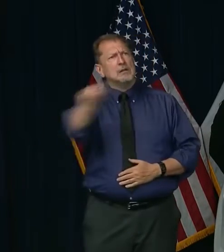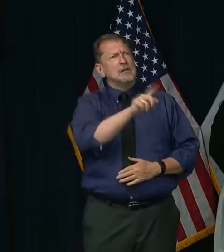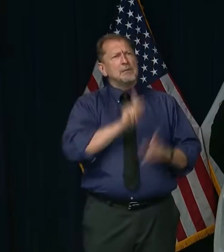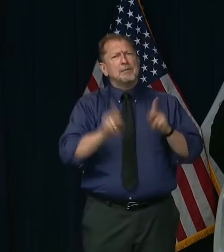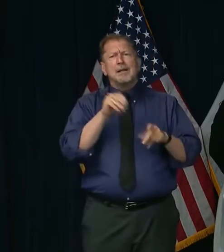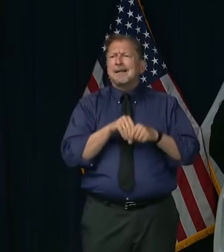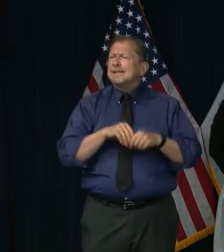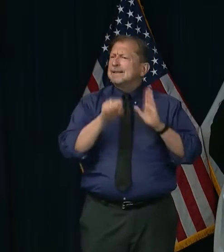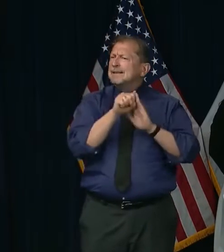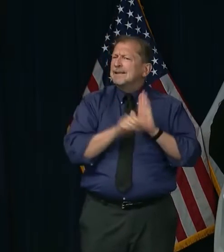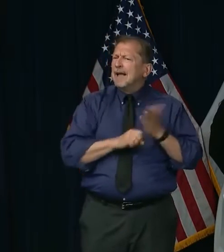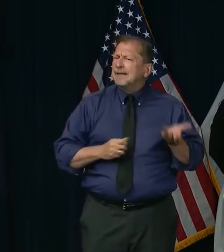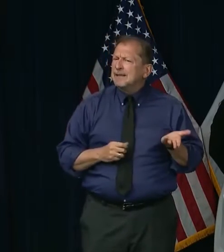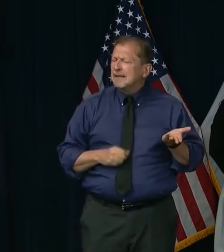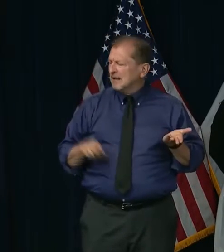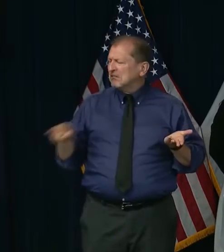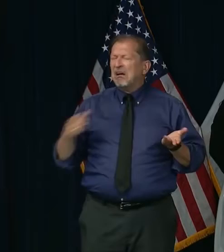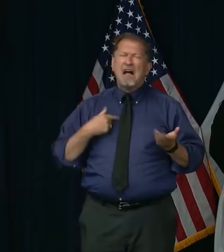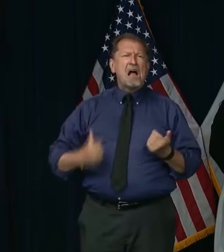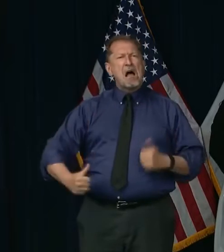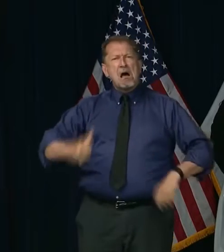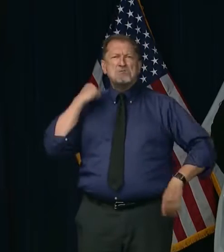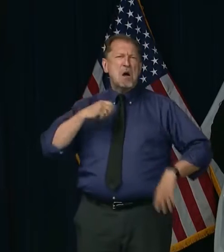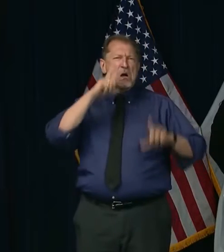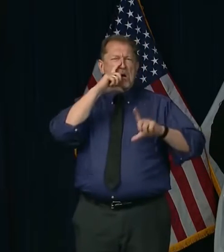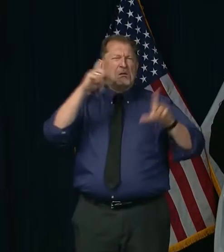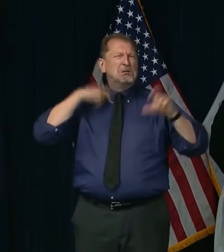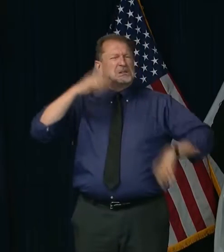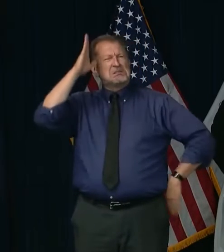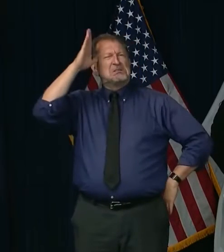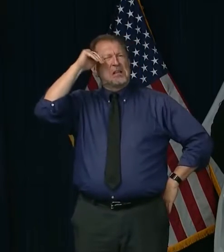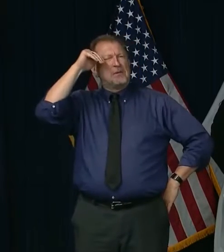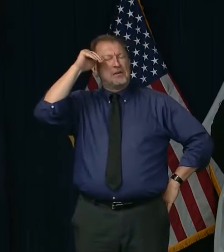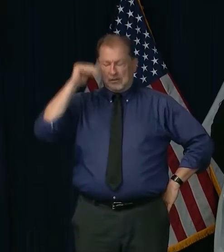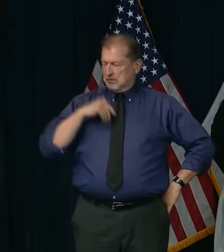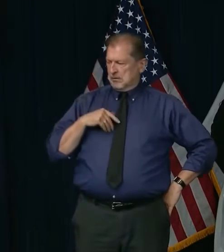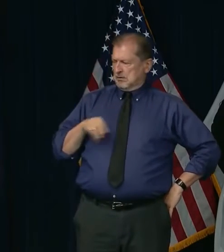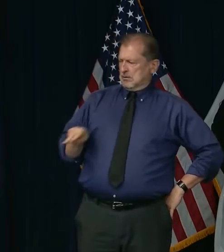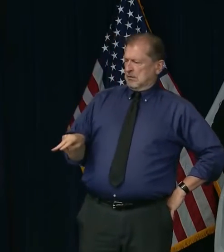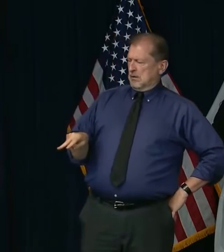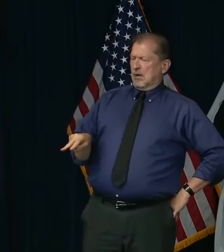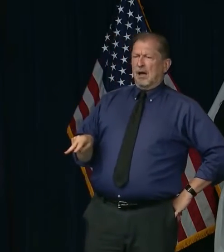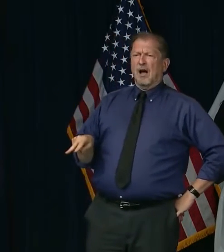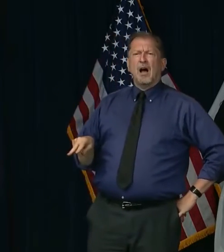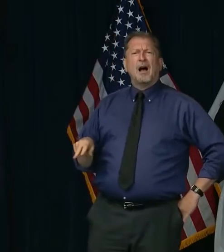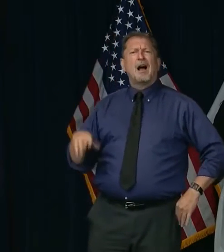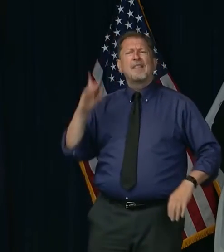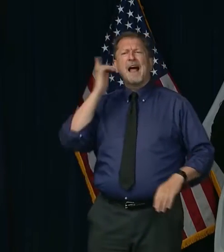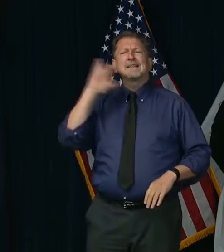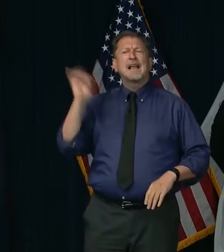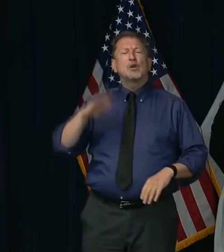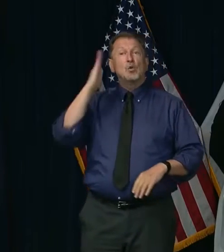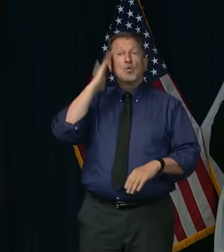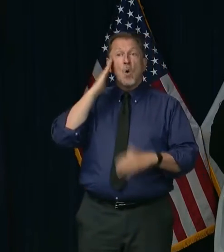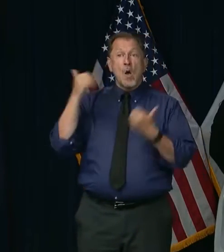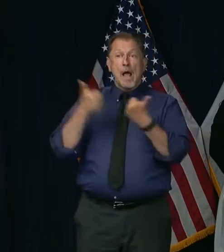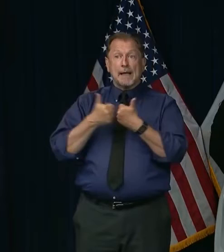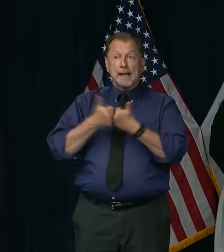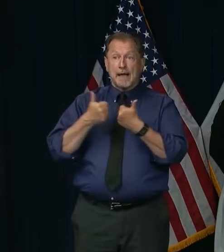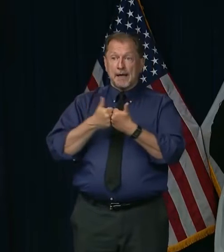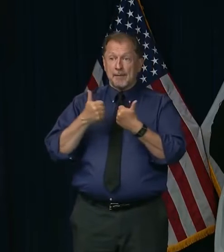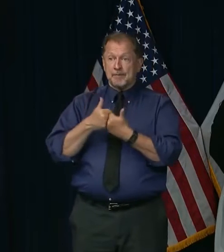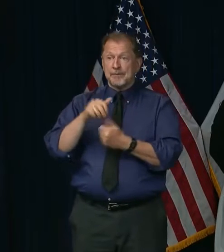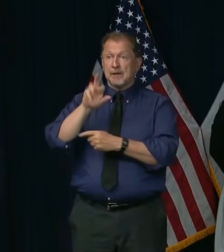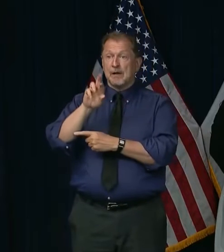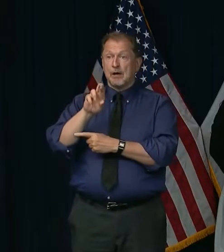I'm likening the refusal to wear face coverings to a game of Russian roulette. As